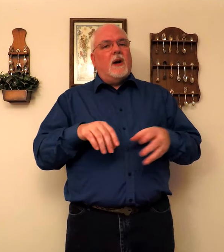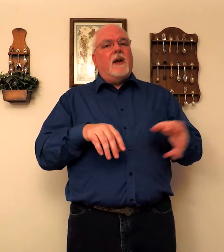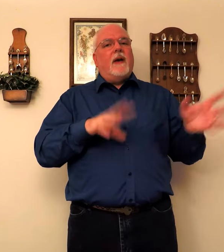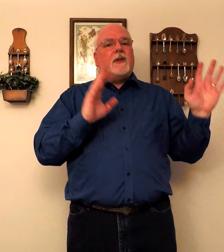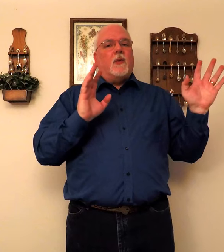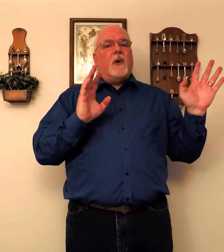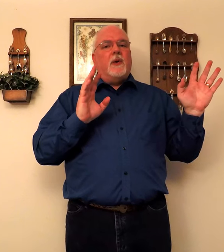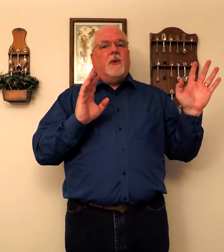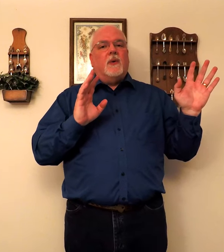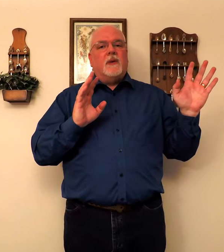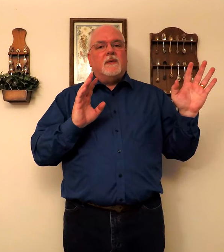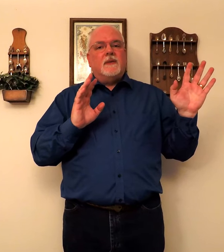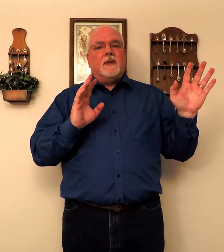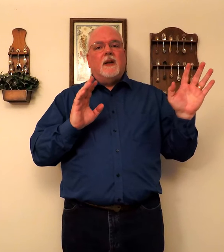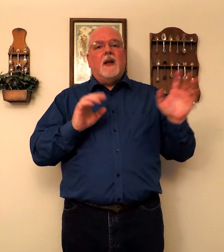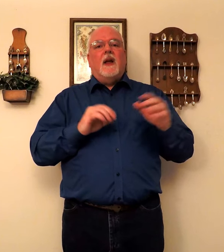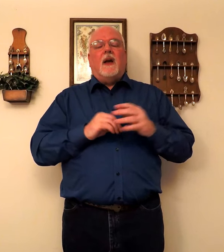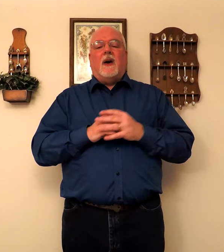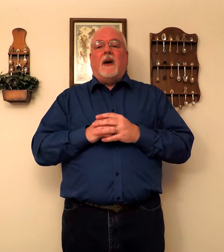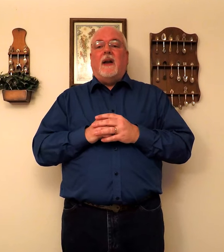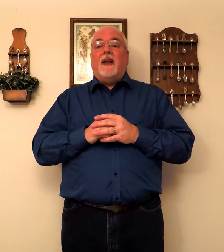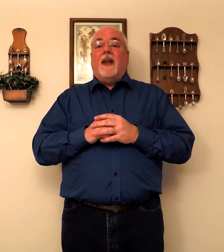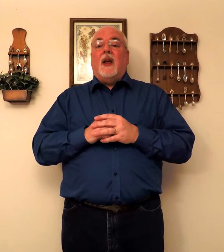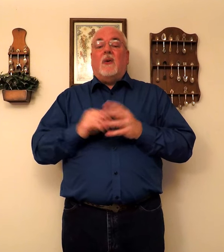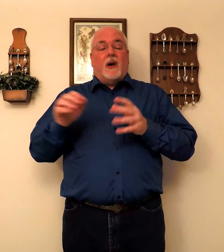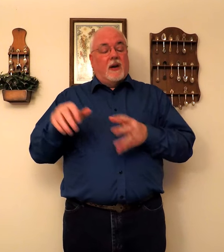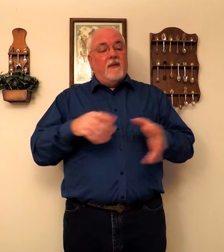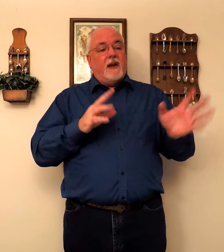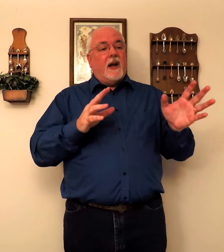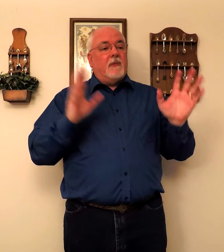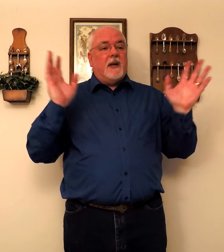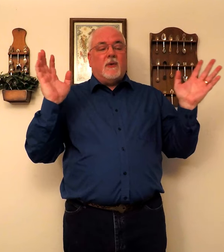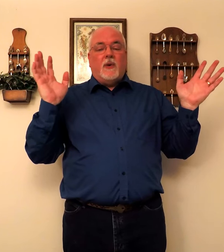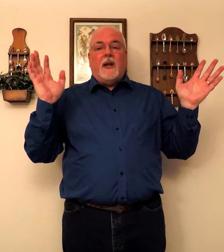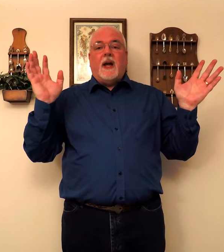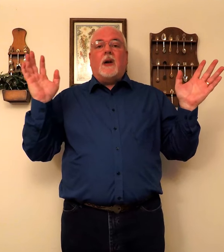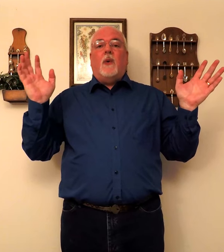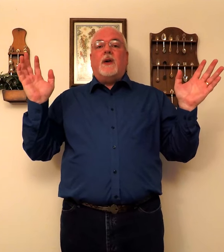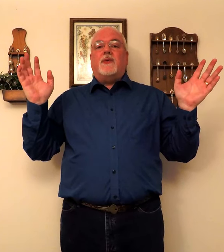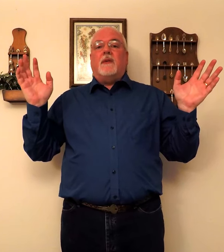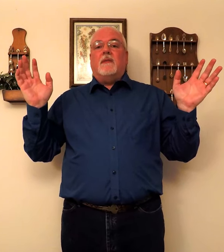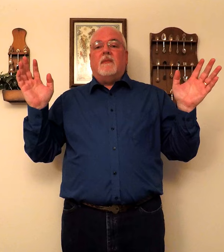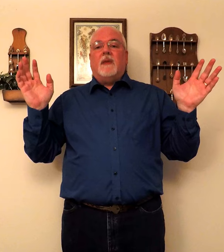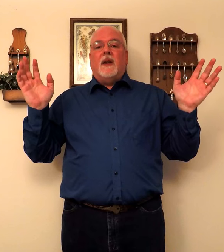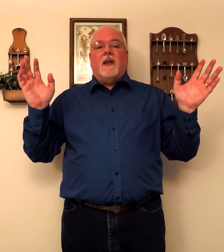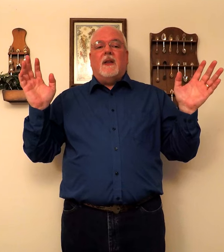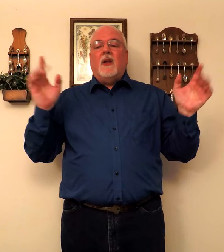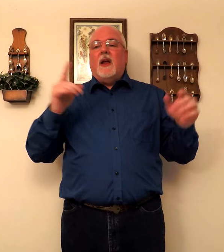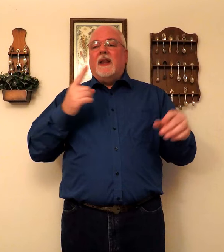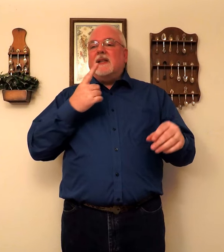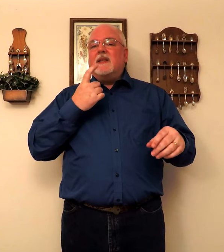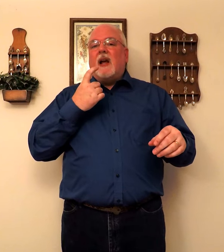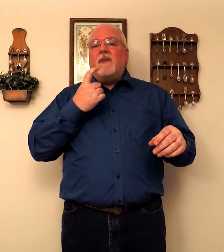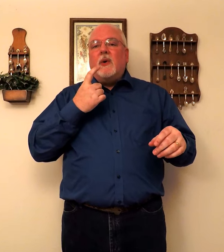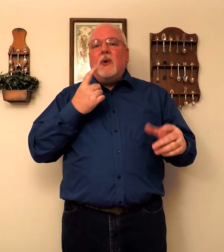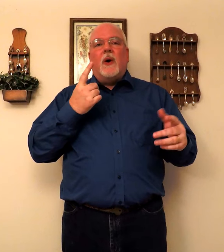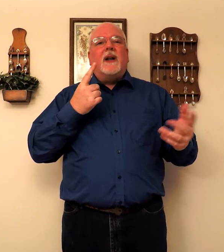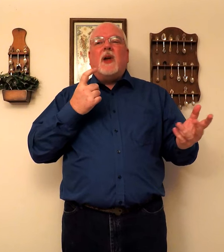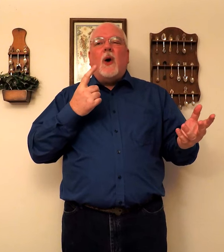We're going leave out the word who. All right. We're going to leave it out. Because it's really not a question. This is the sign for who. And it's